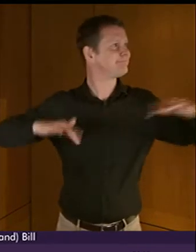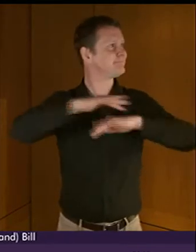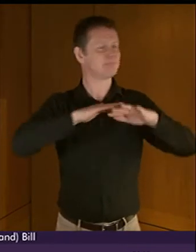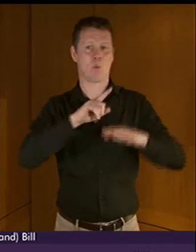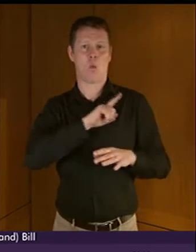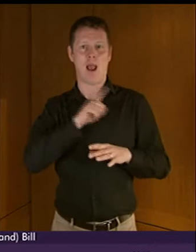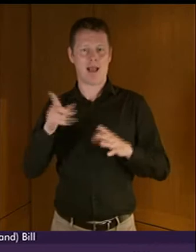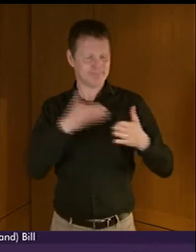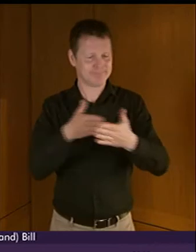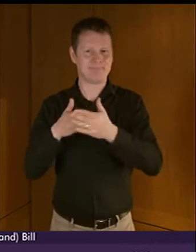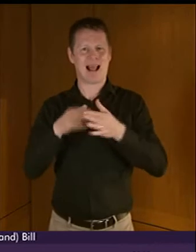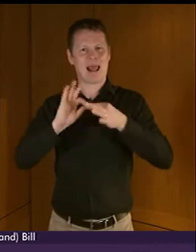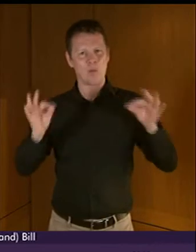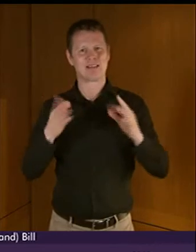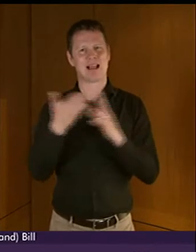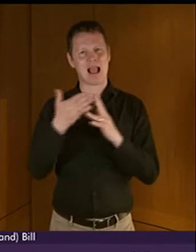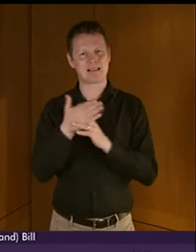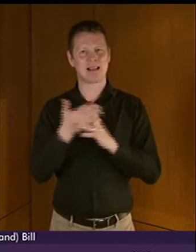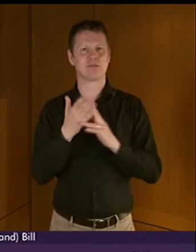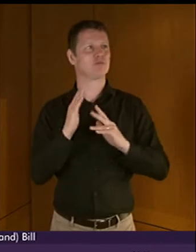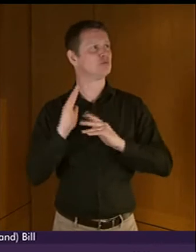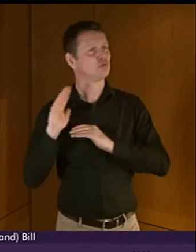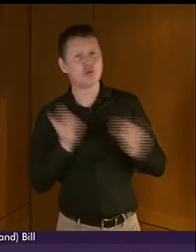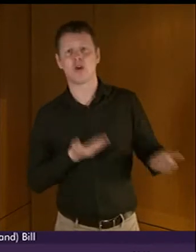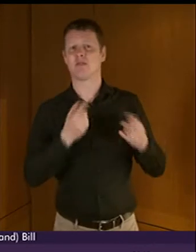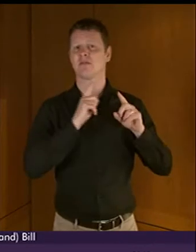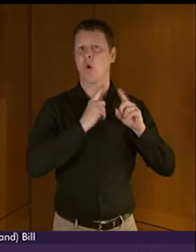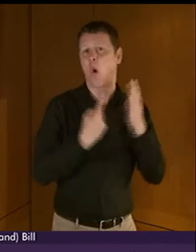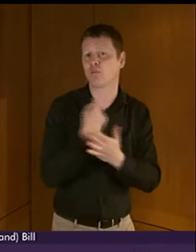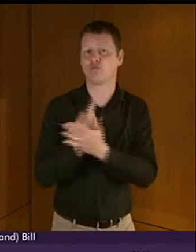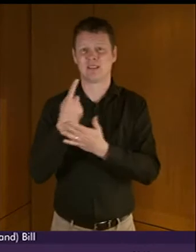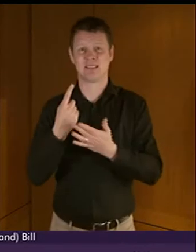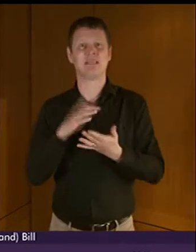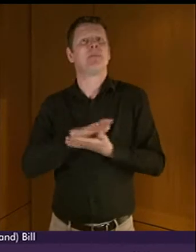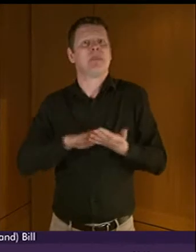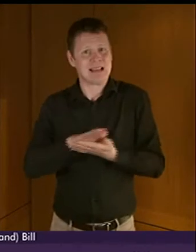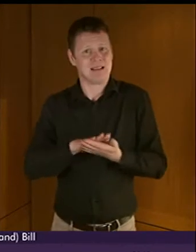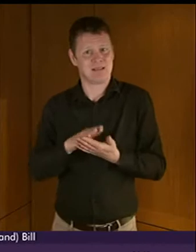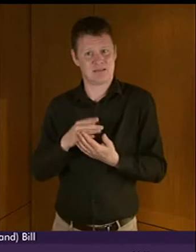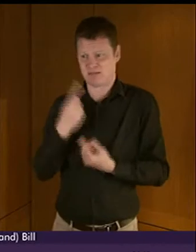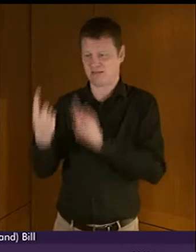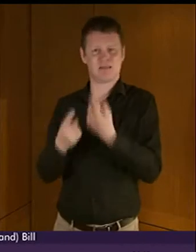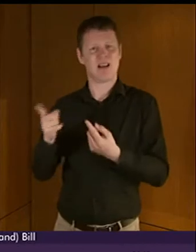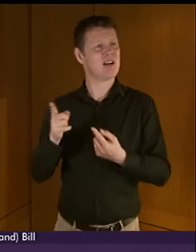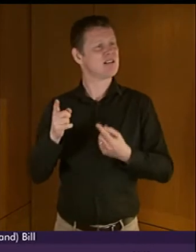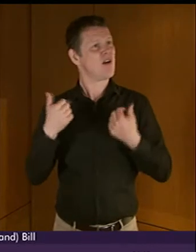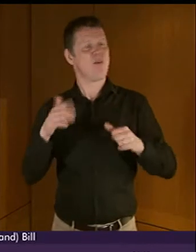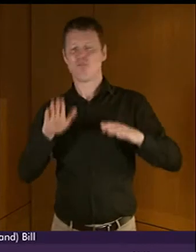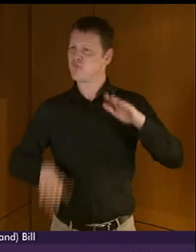a wide range of information, services and other opportunities, and therefore, because of this, they are unable to make their full